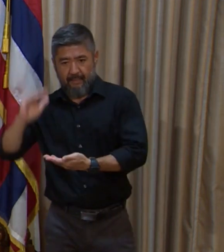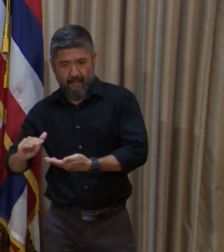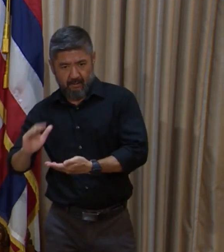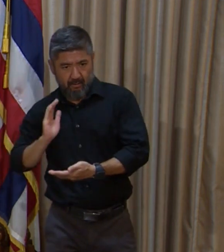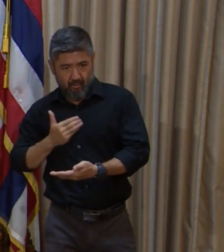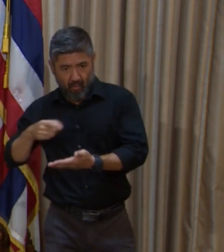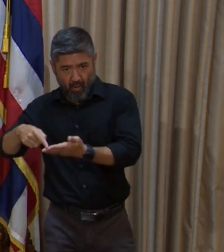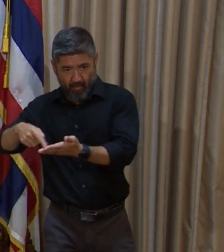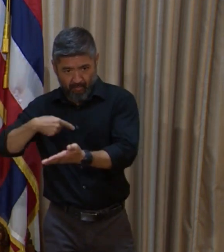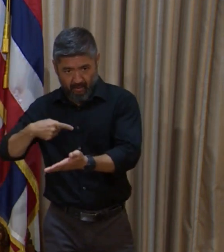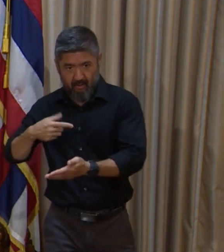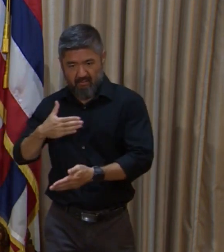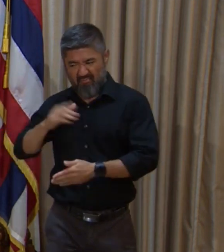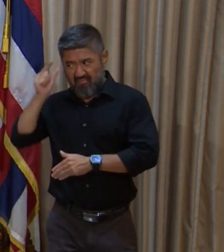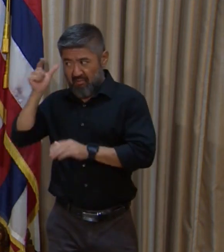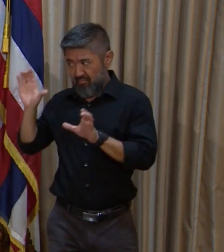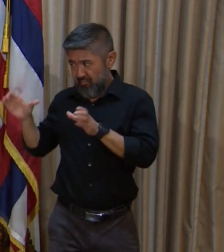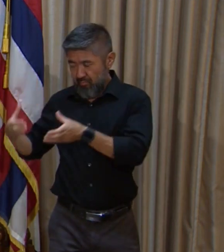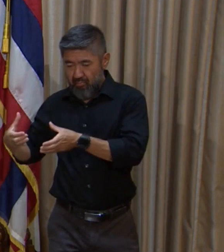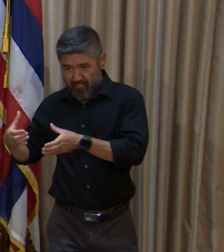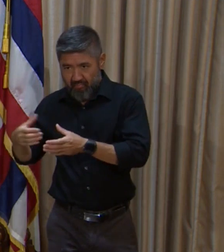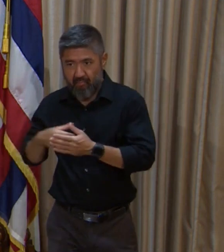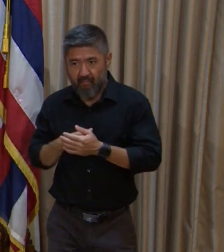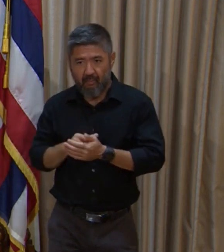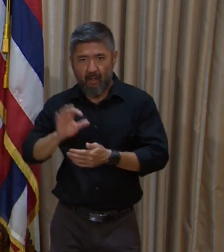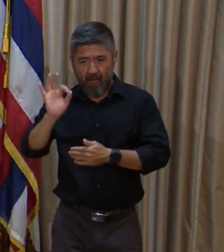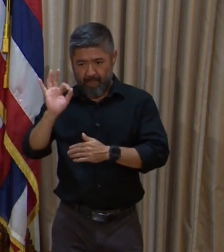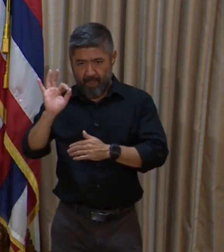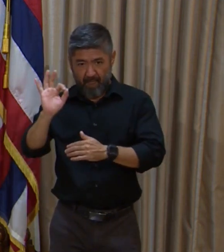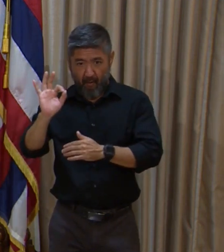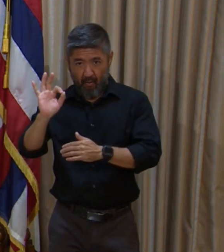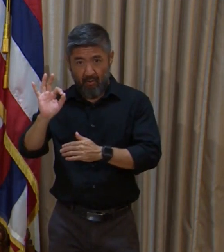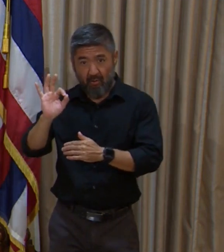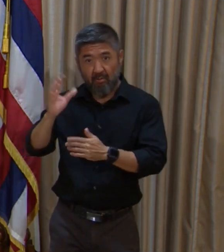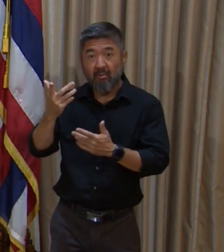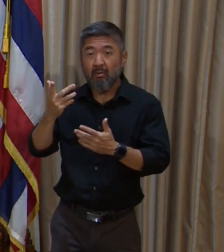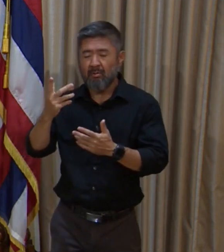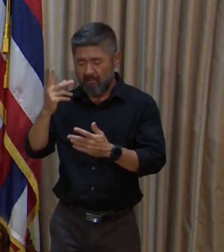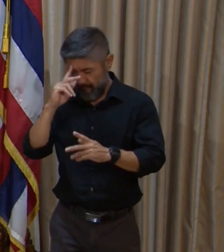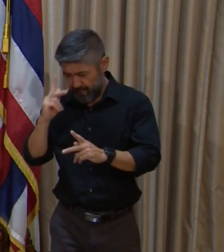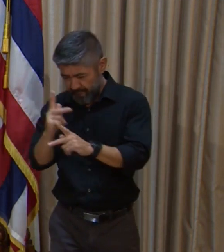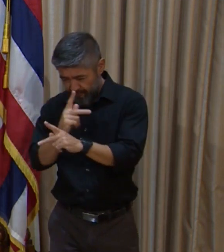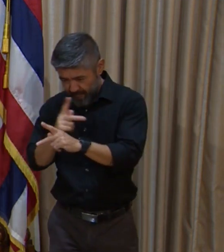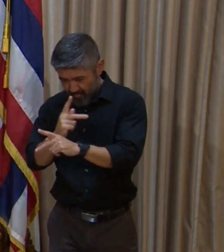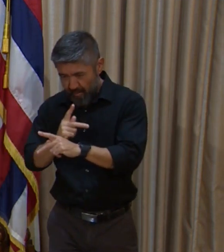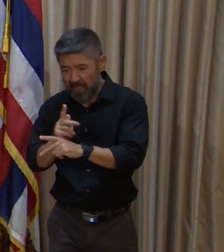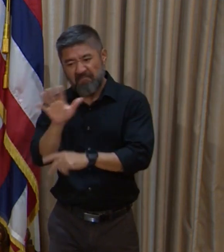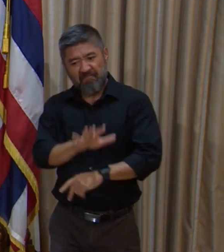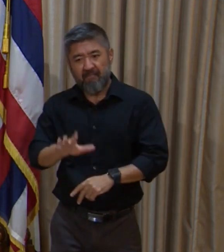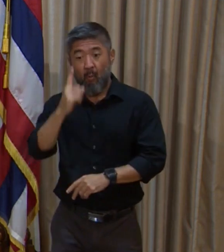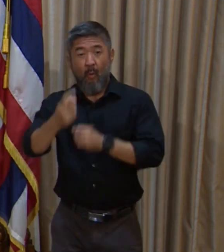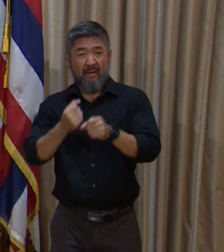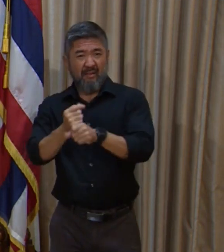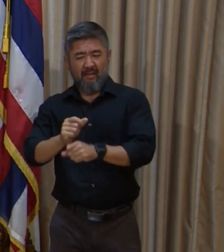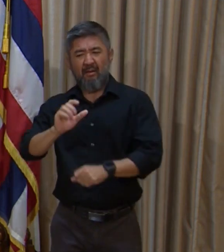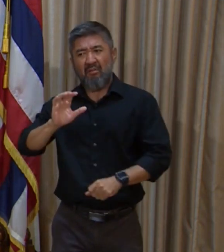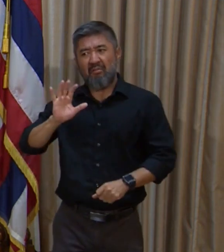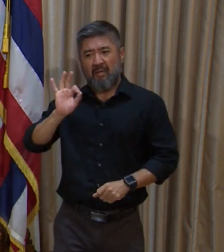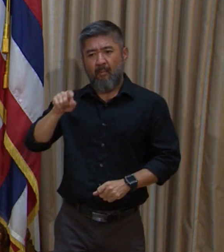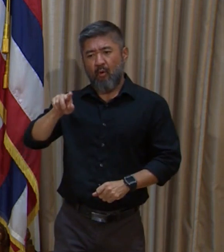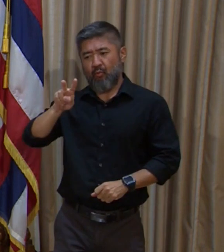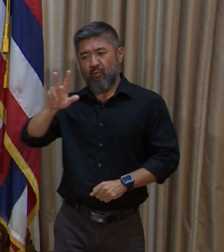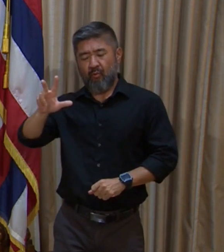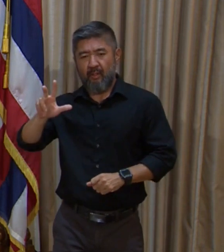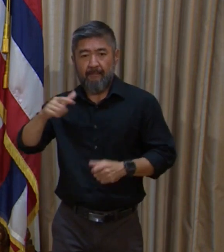So it's the furlough savings calculation that we make that is necessary. I did talk with